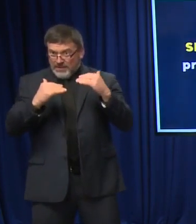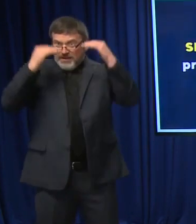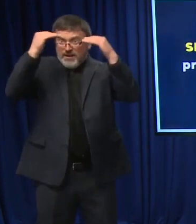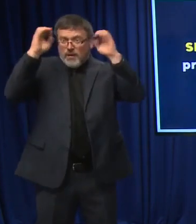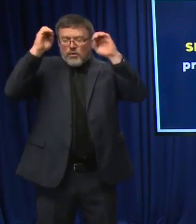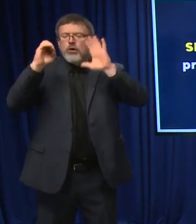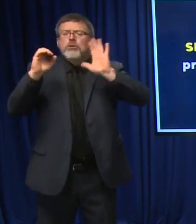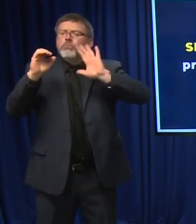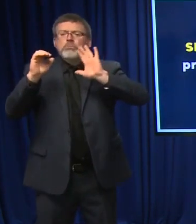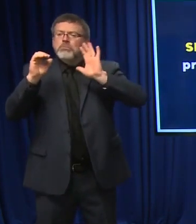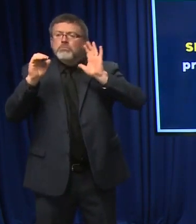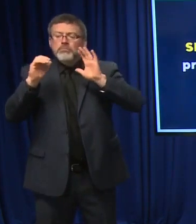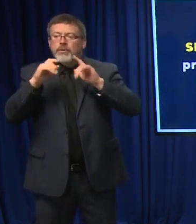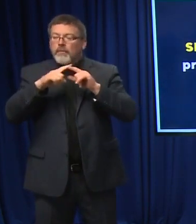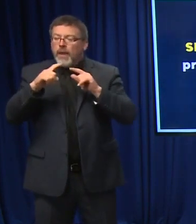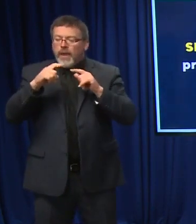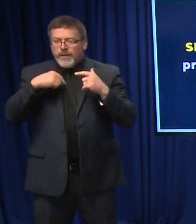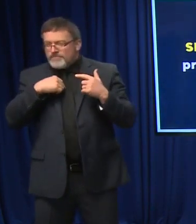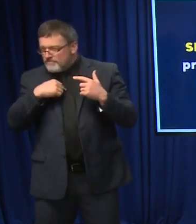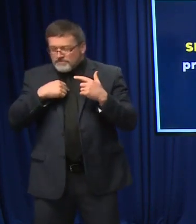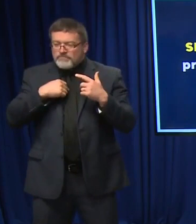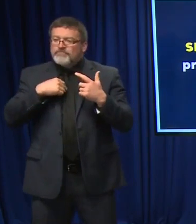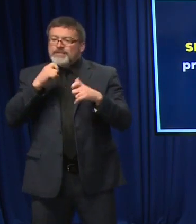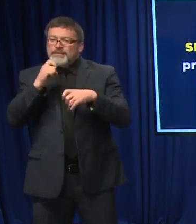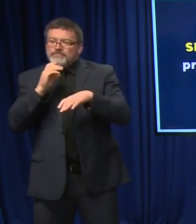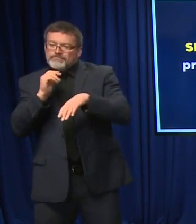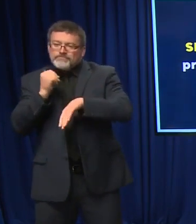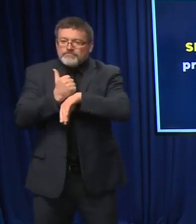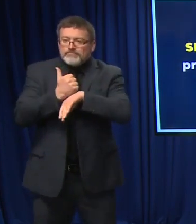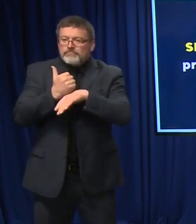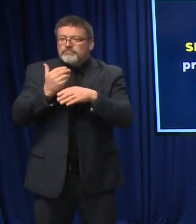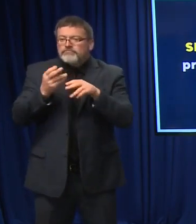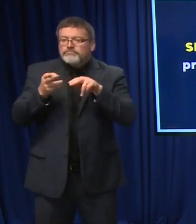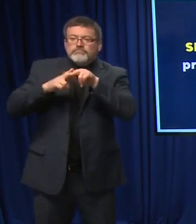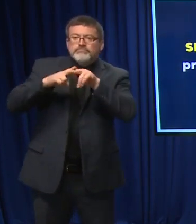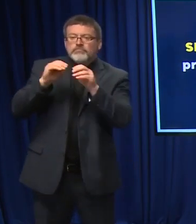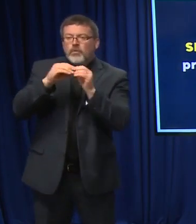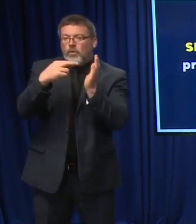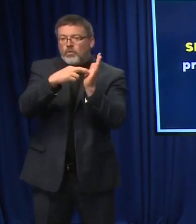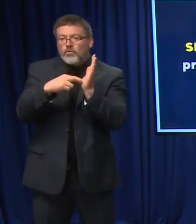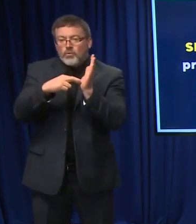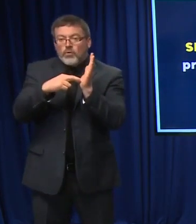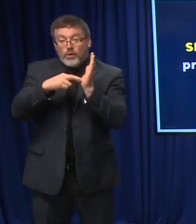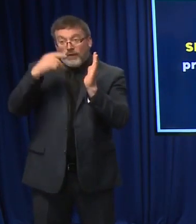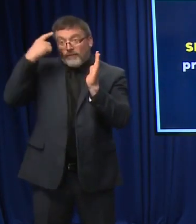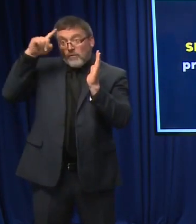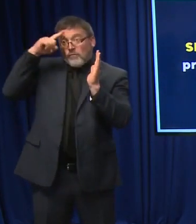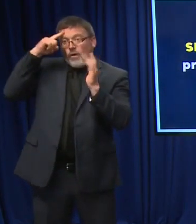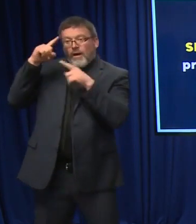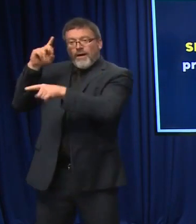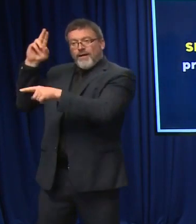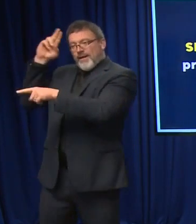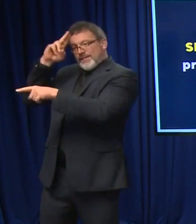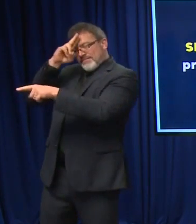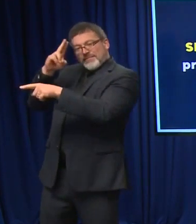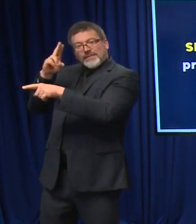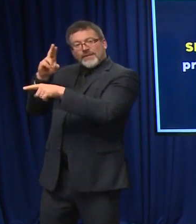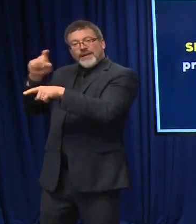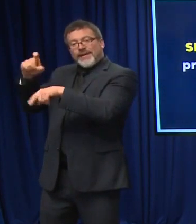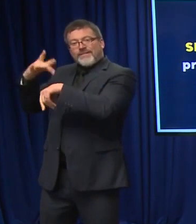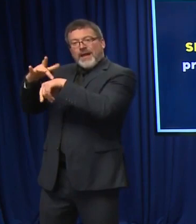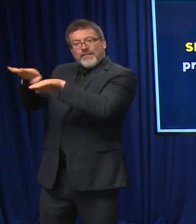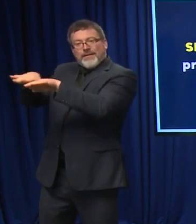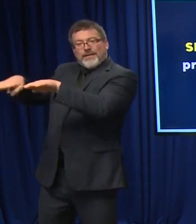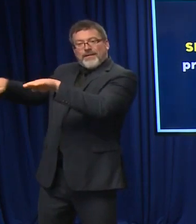Department of Health and Human Services to assist hospitals in addressing capacity challenges, providing additional flexibilities to assist in setting up